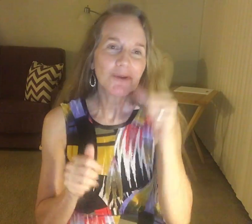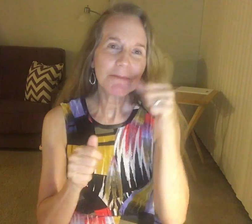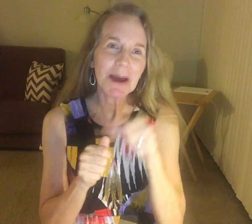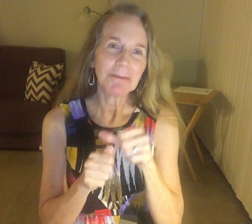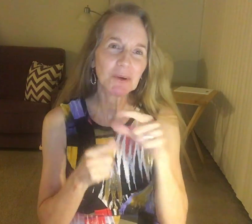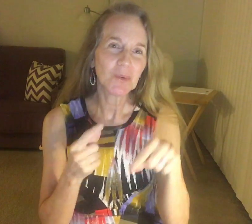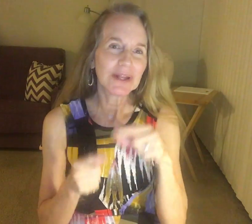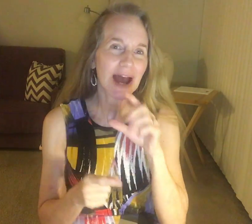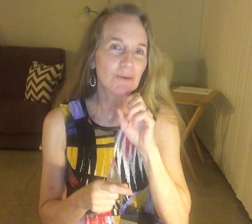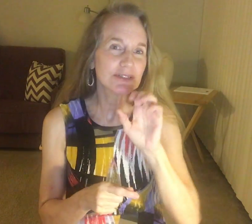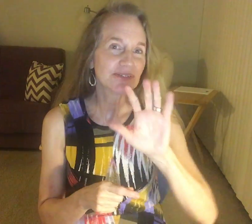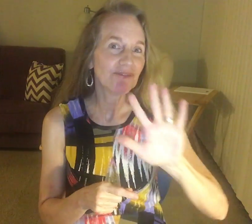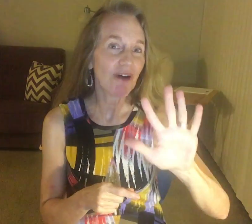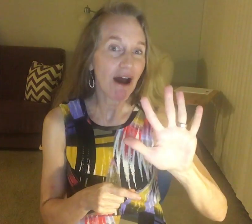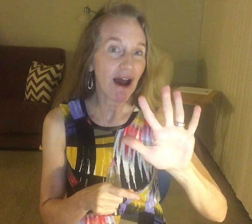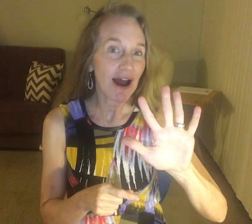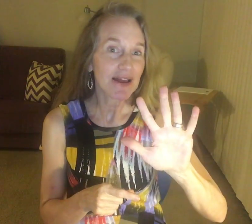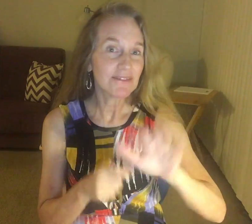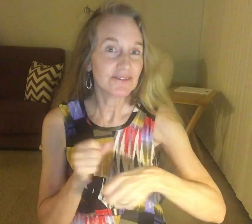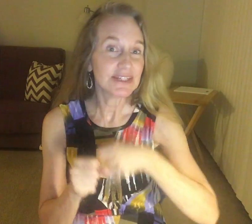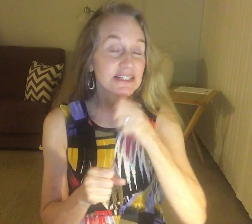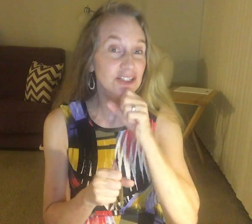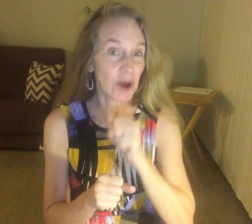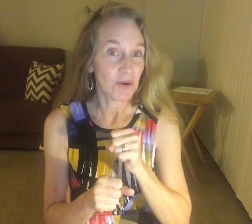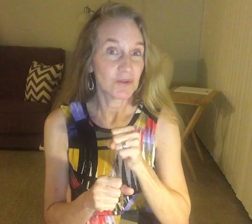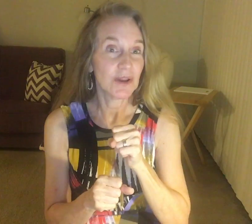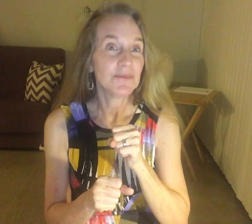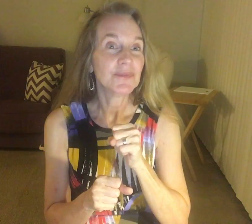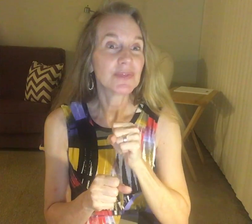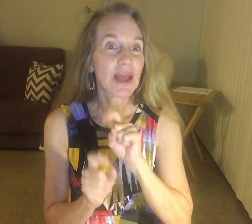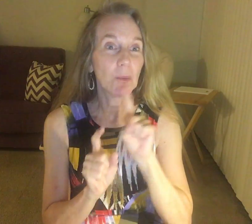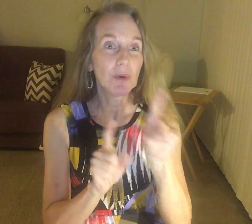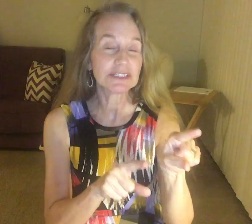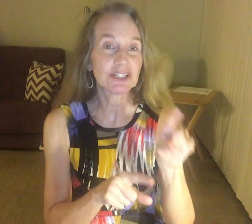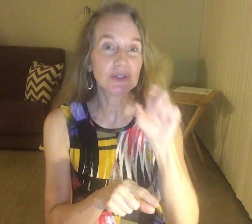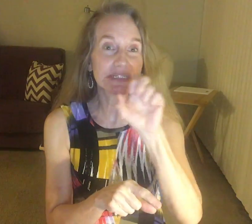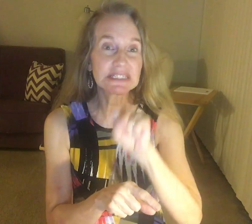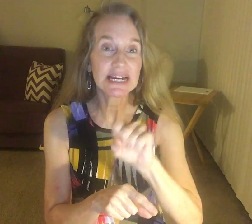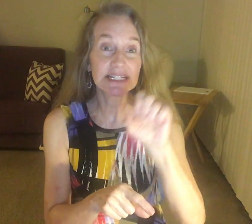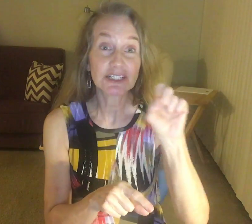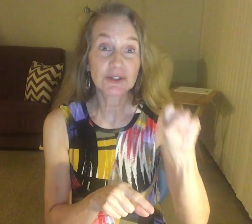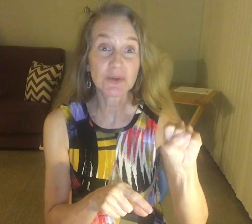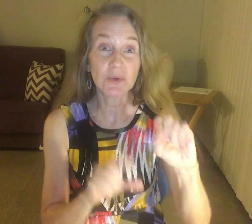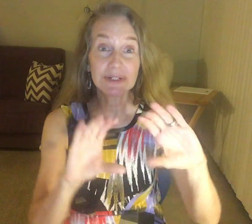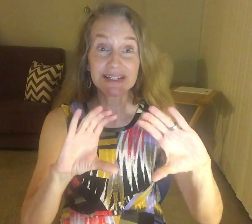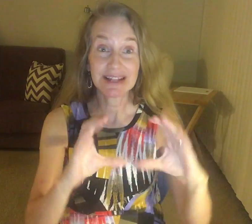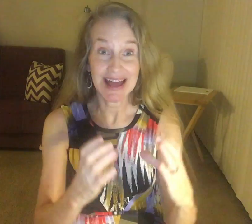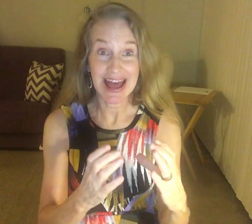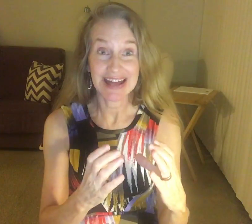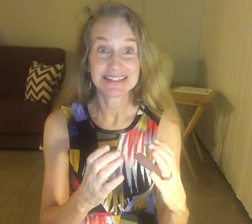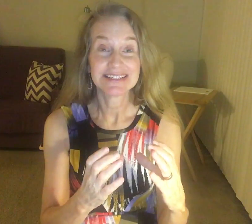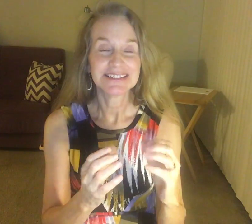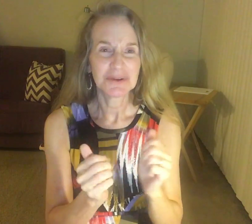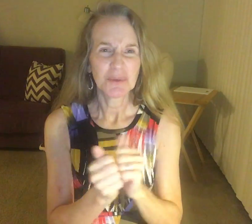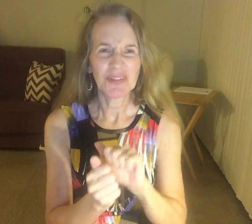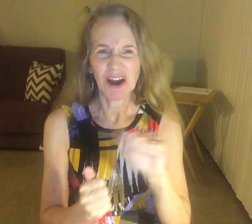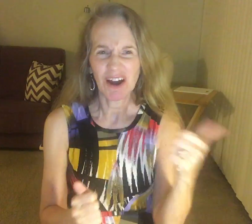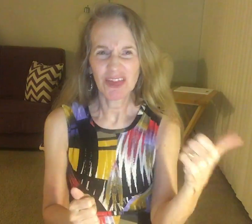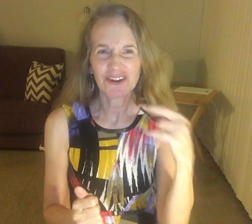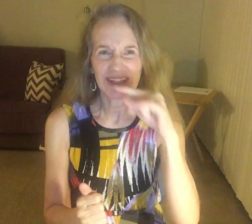remember when I was five years old, there were two sudden kids with all the